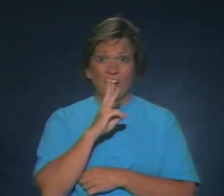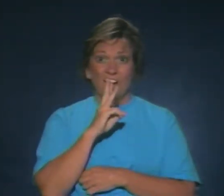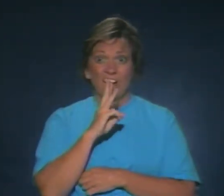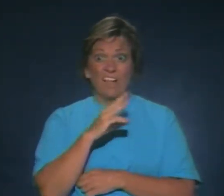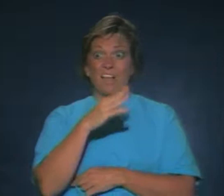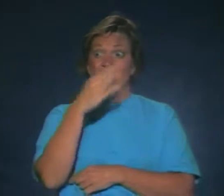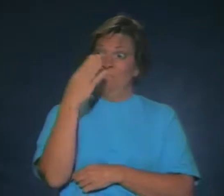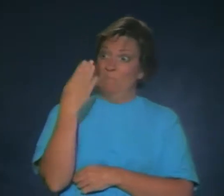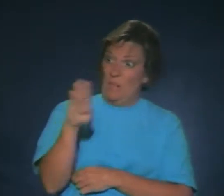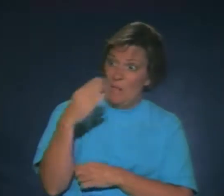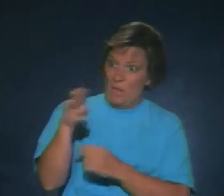soap.